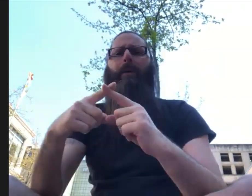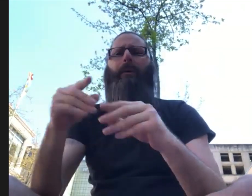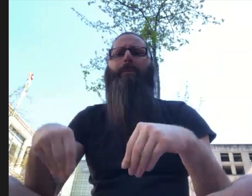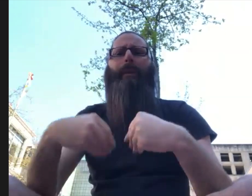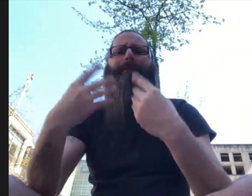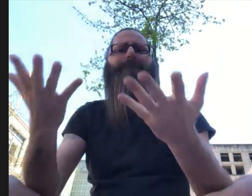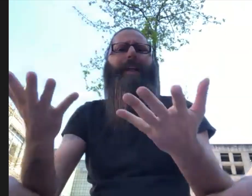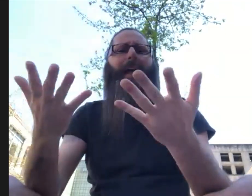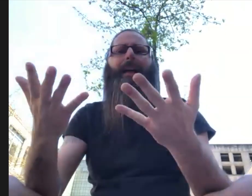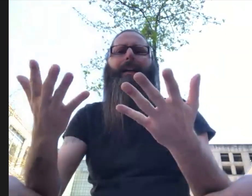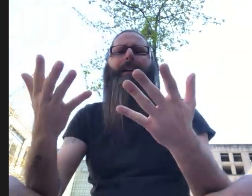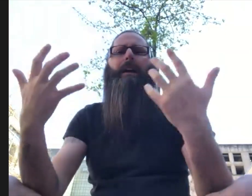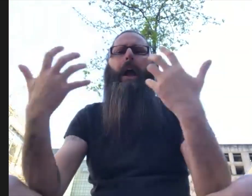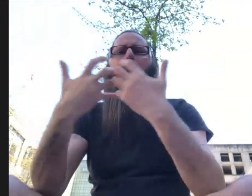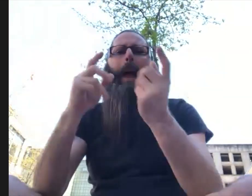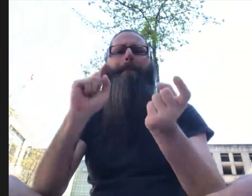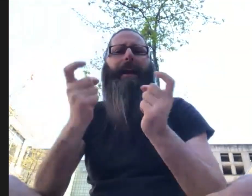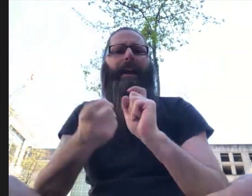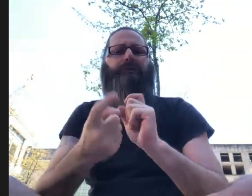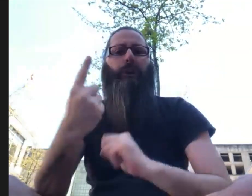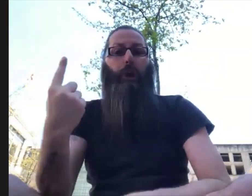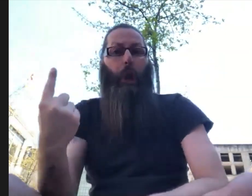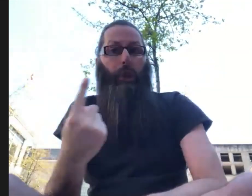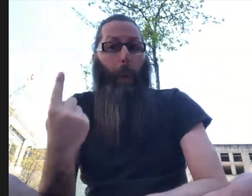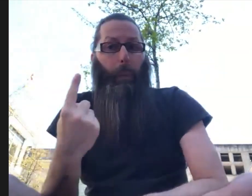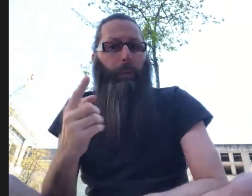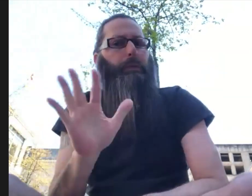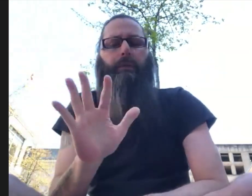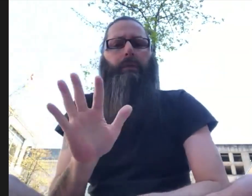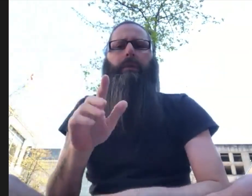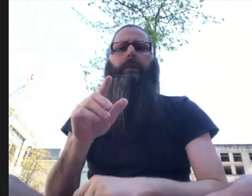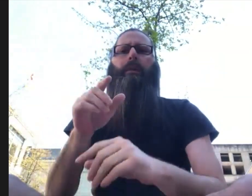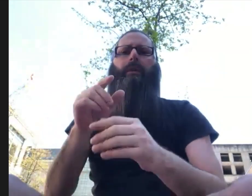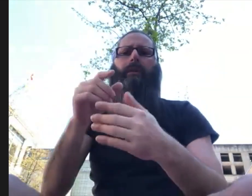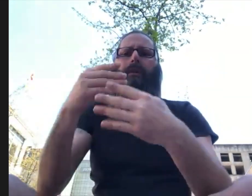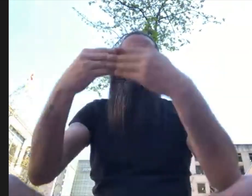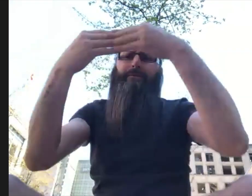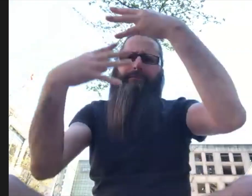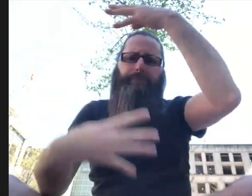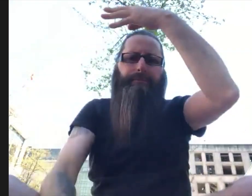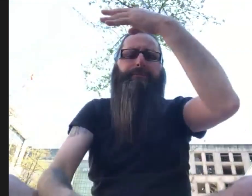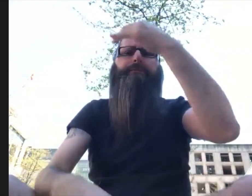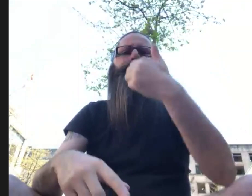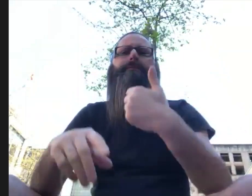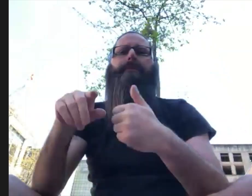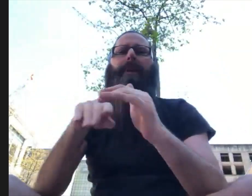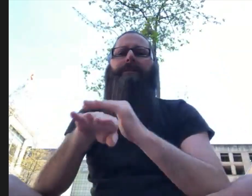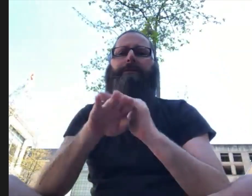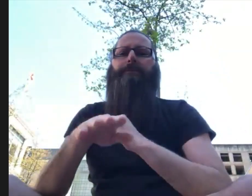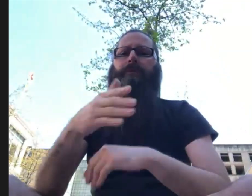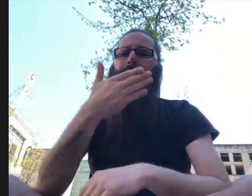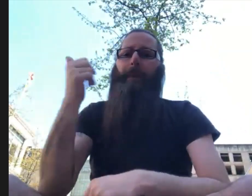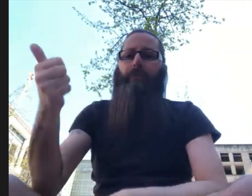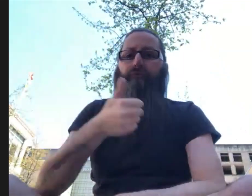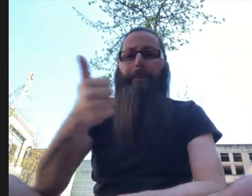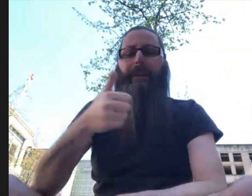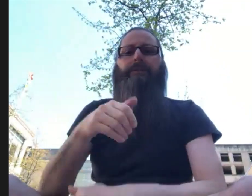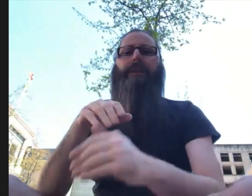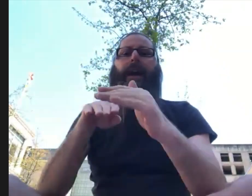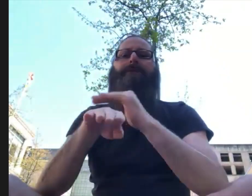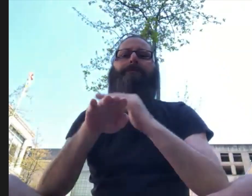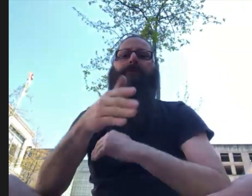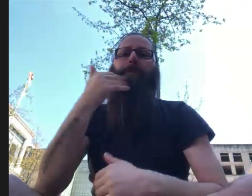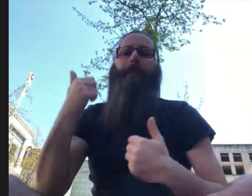is not just about providing an accommodation alone. Accessibility is a myriad of